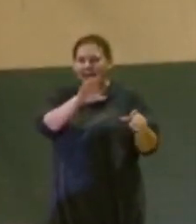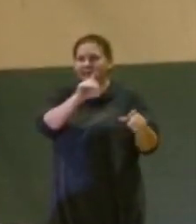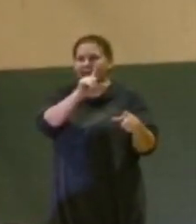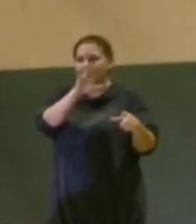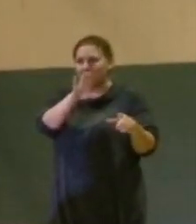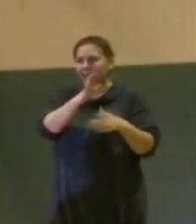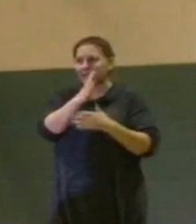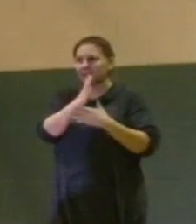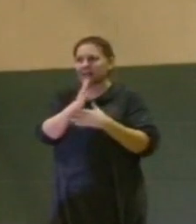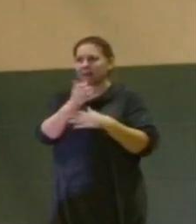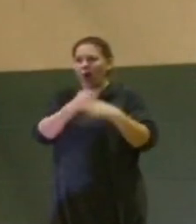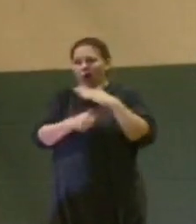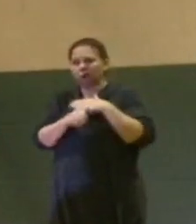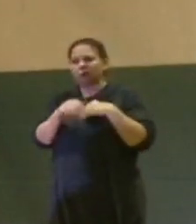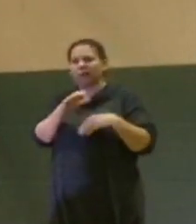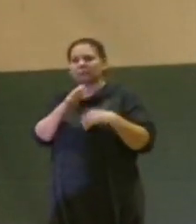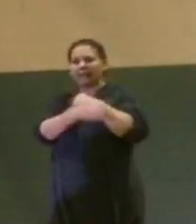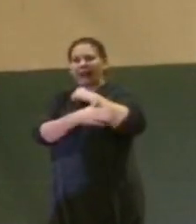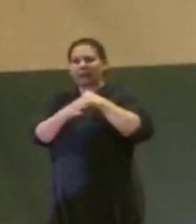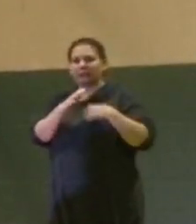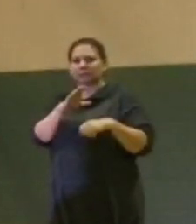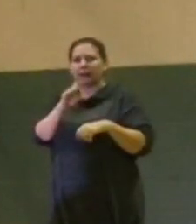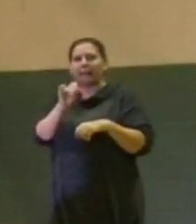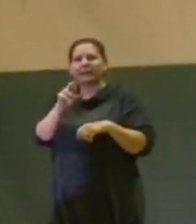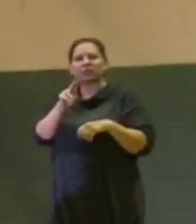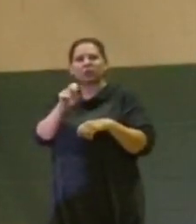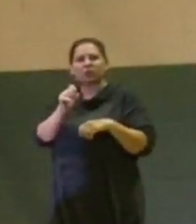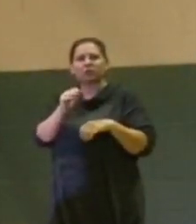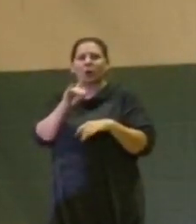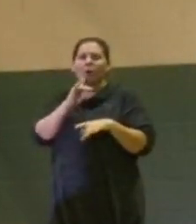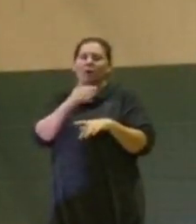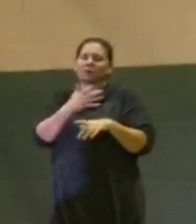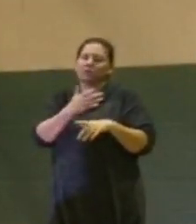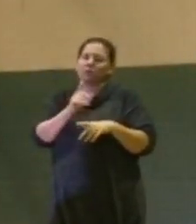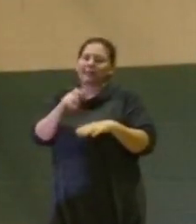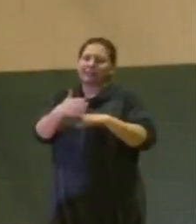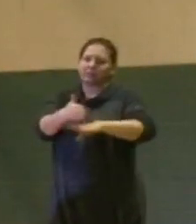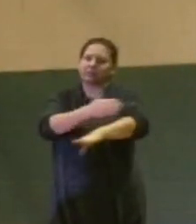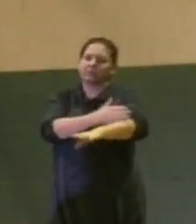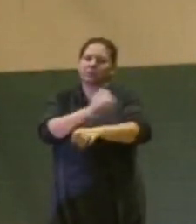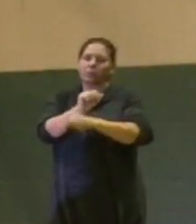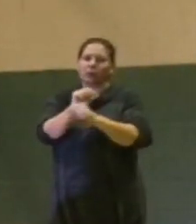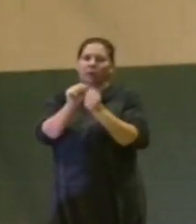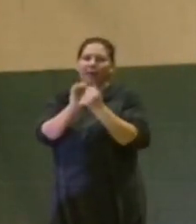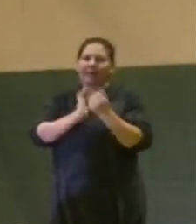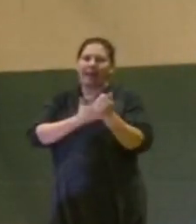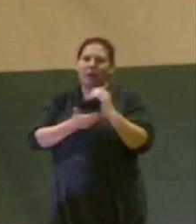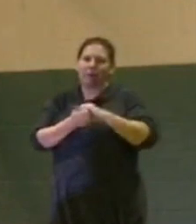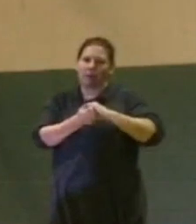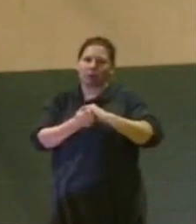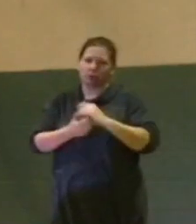is a purview under the county commissioners. So doing a better job at working with our partners to make sure that we eliminate that blight.